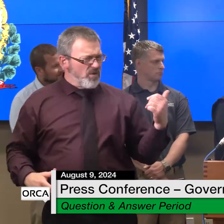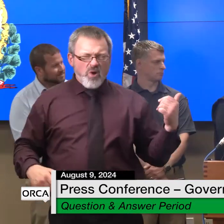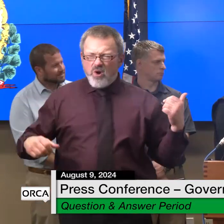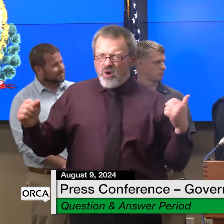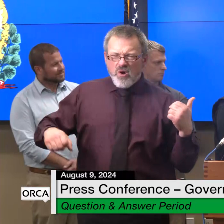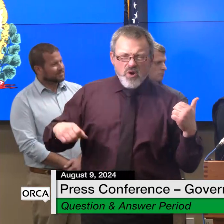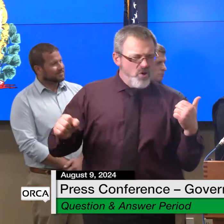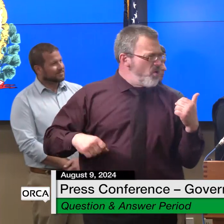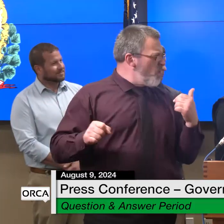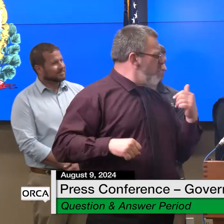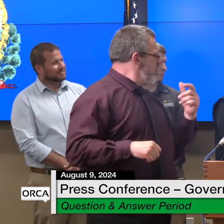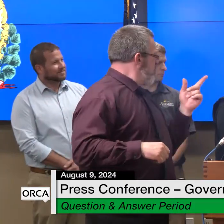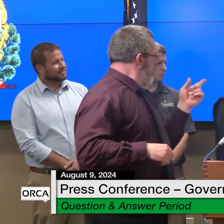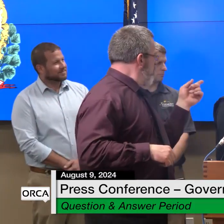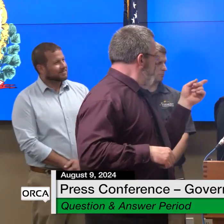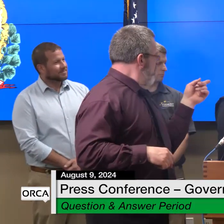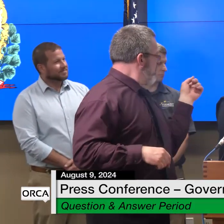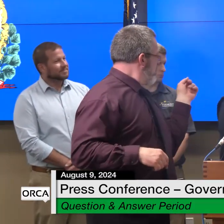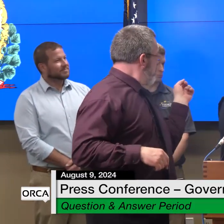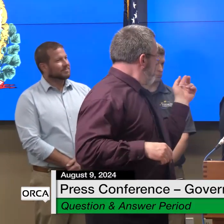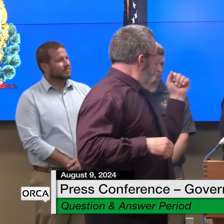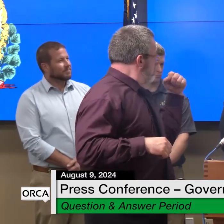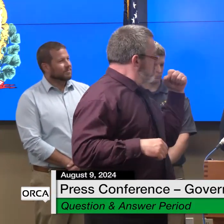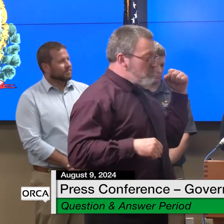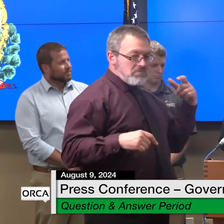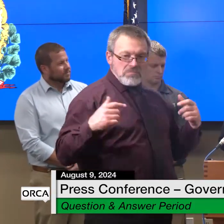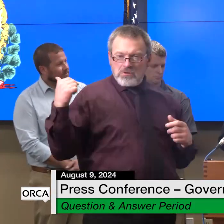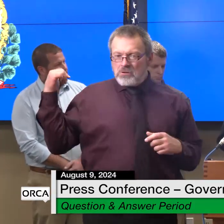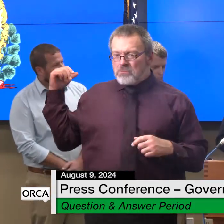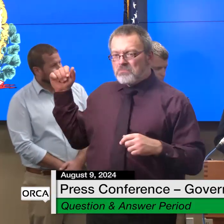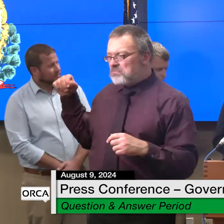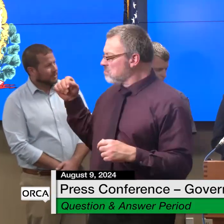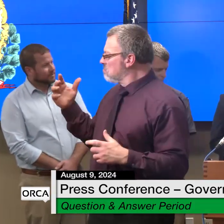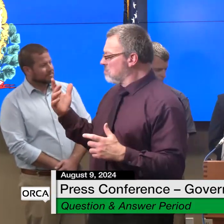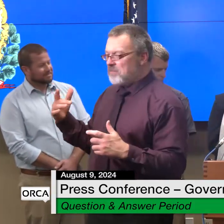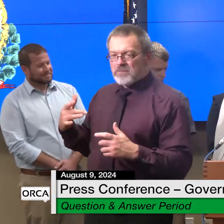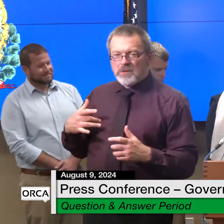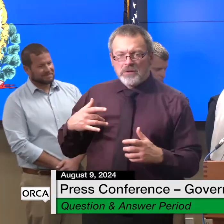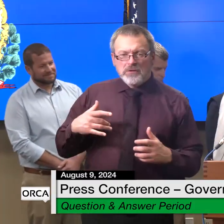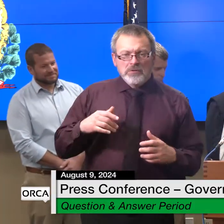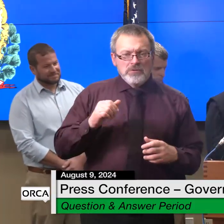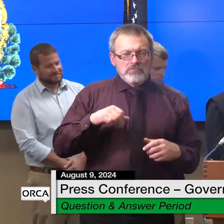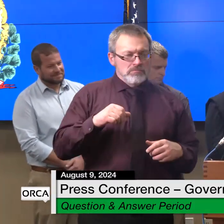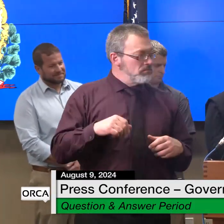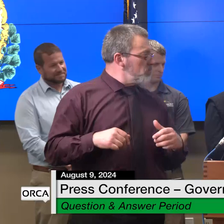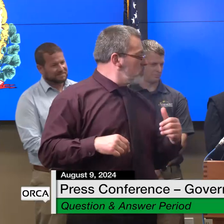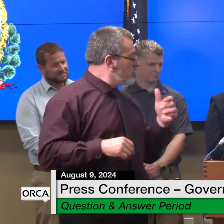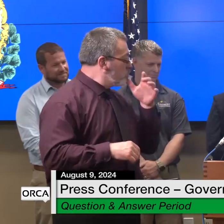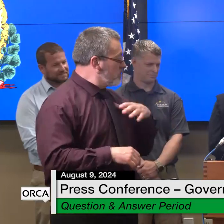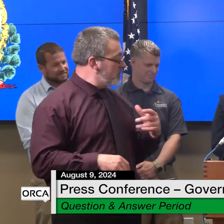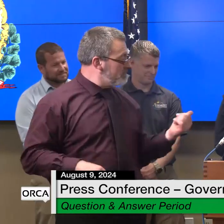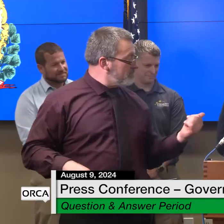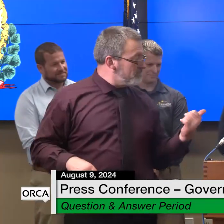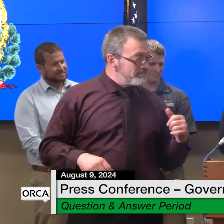stacy or stacy i'm sorry stacy or mike come up absolutely great